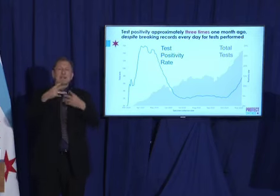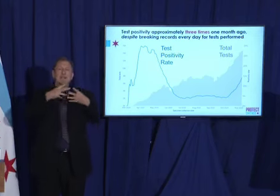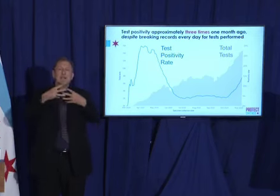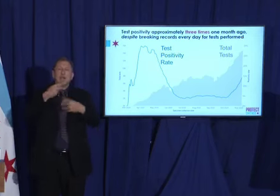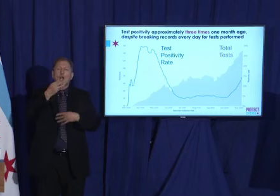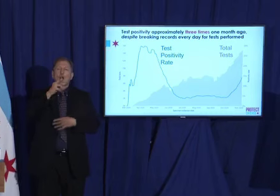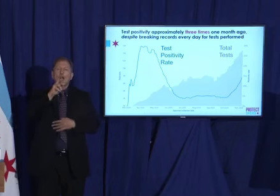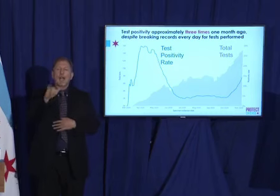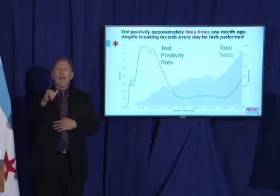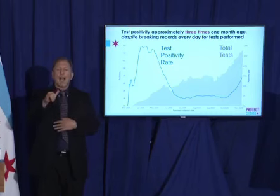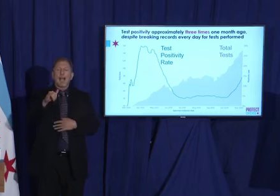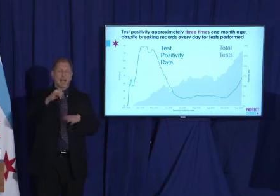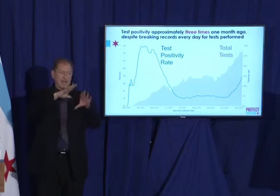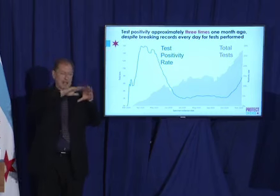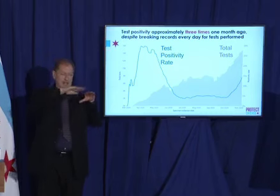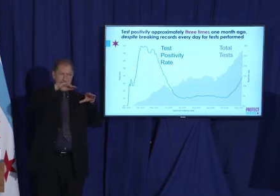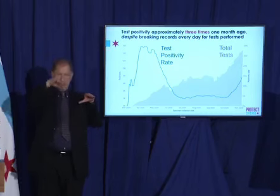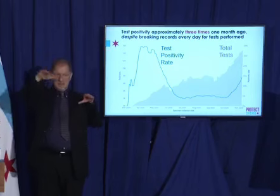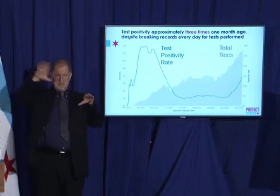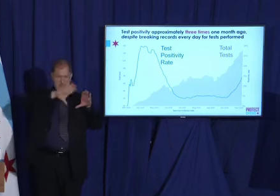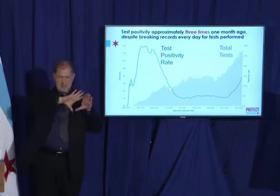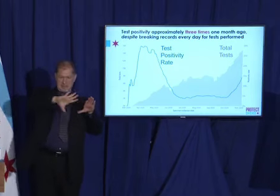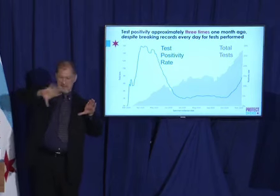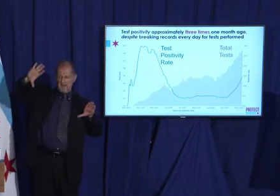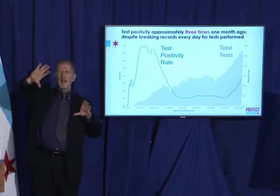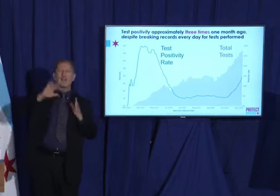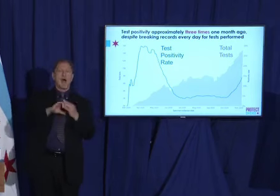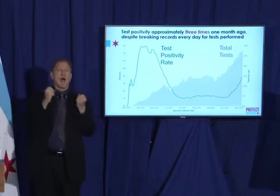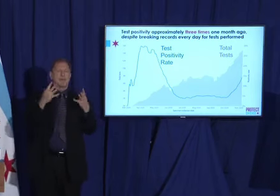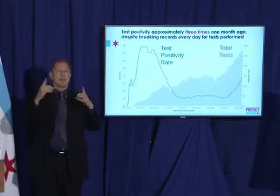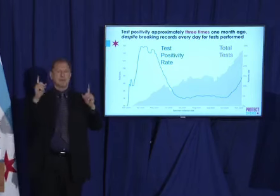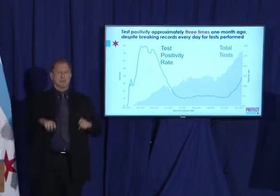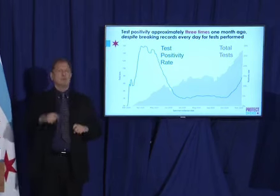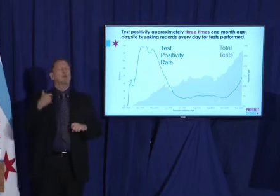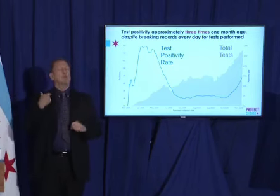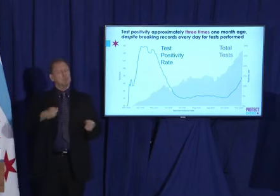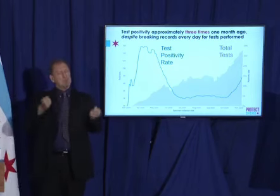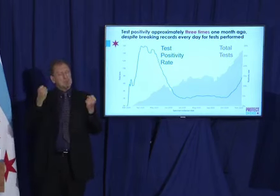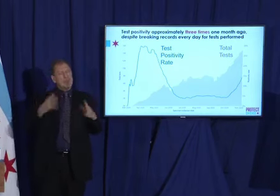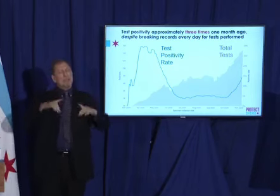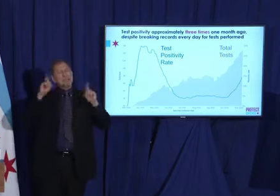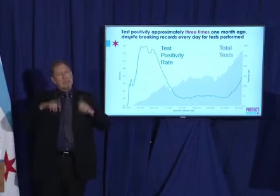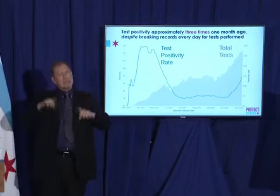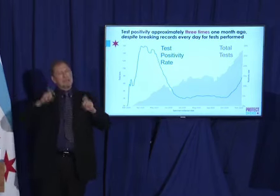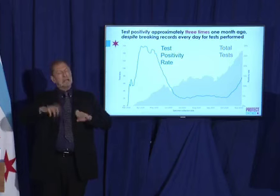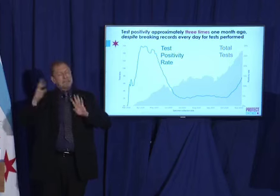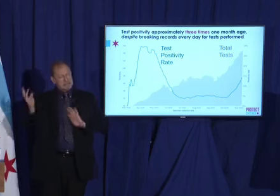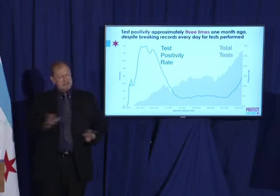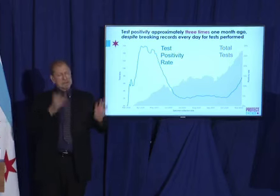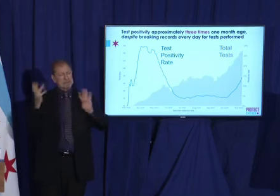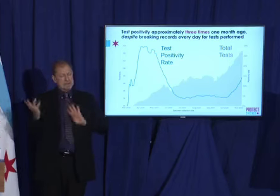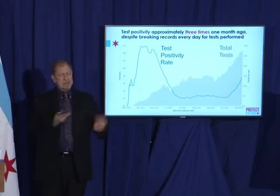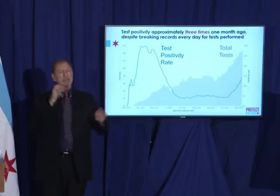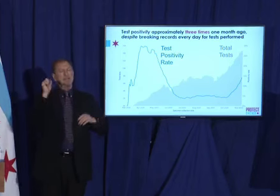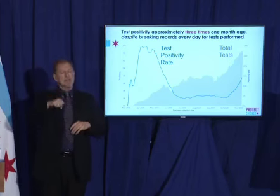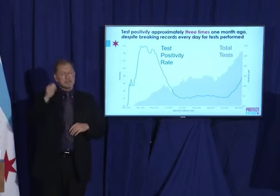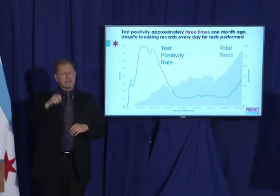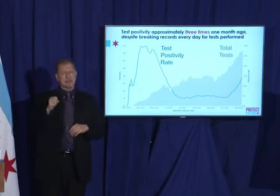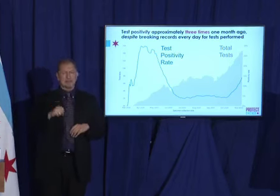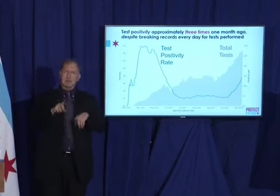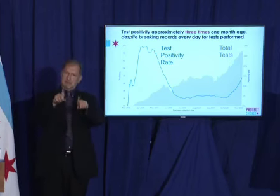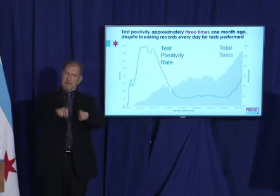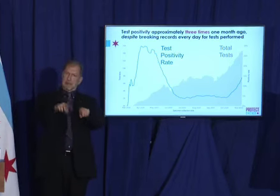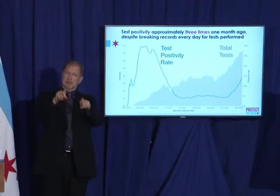every day, we are breaking records here in Chicago for the number of tests that are being done. But the concern is that the test positivity rate